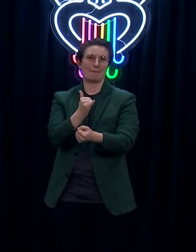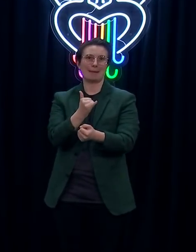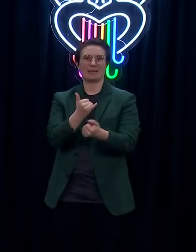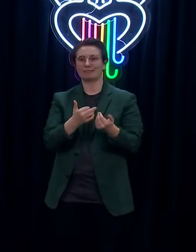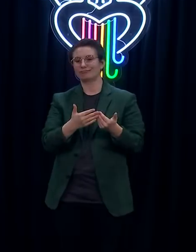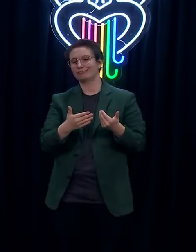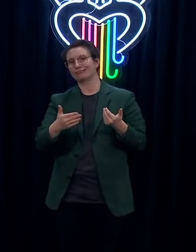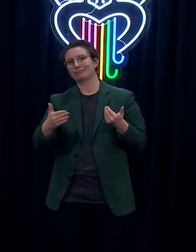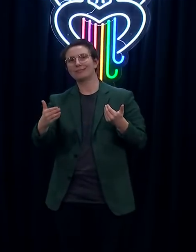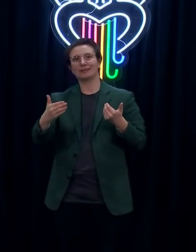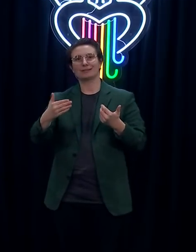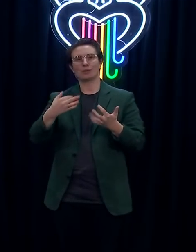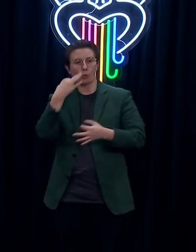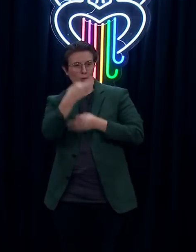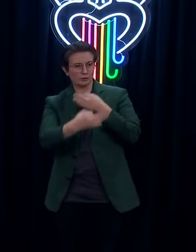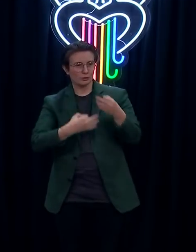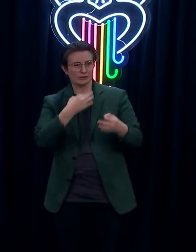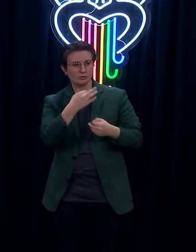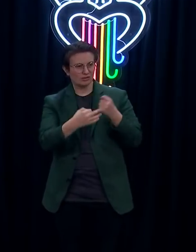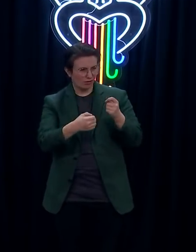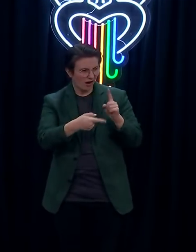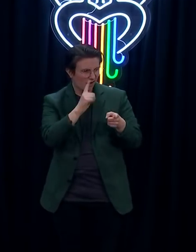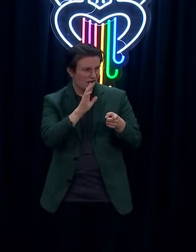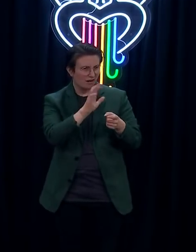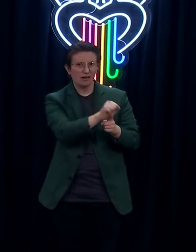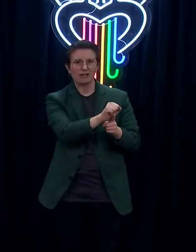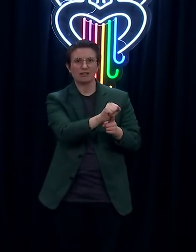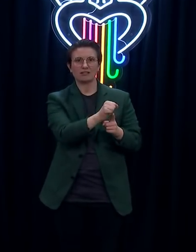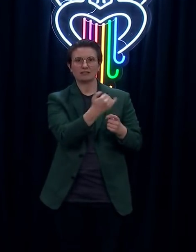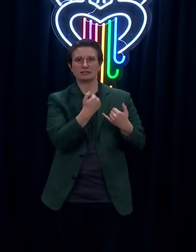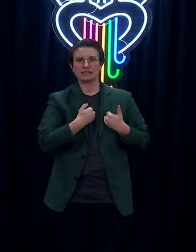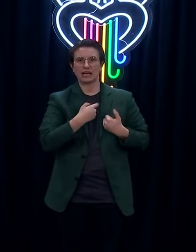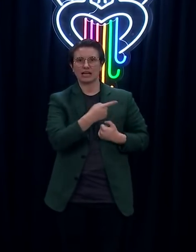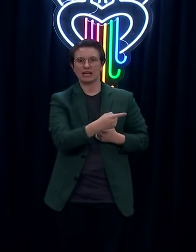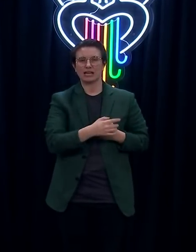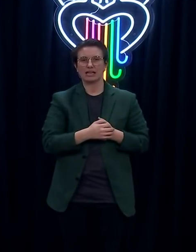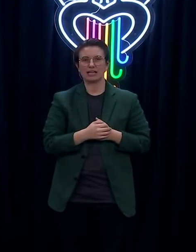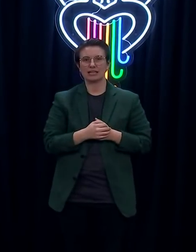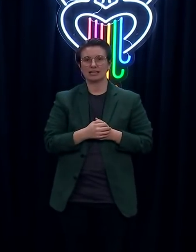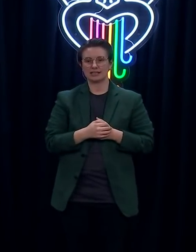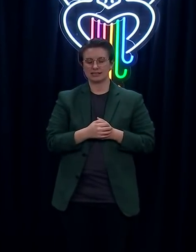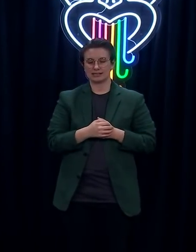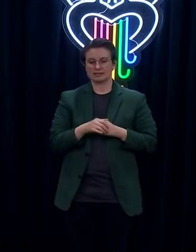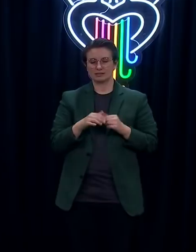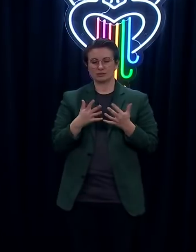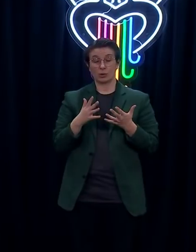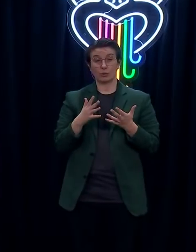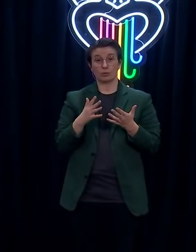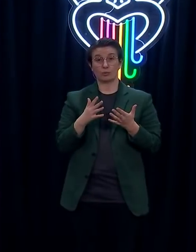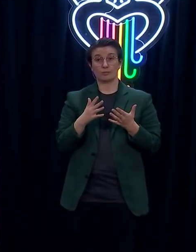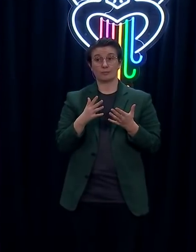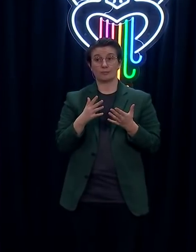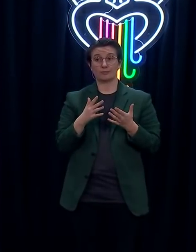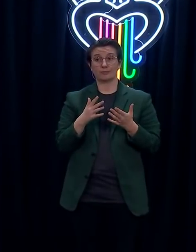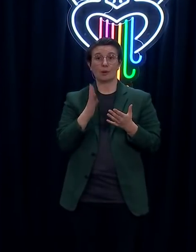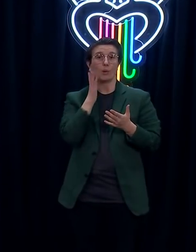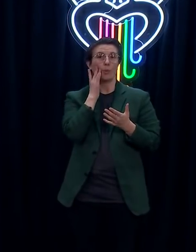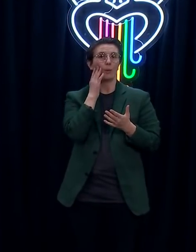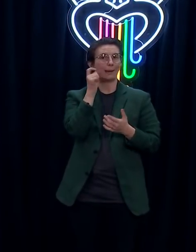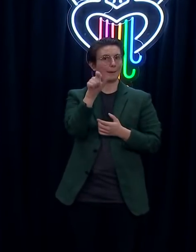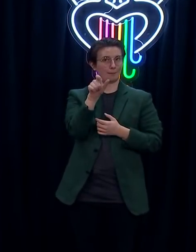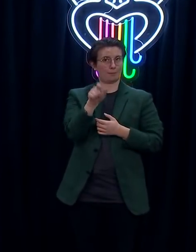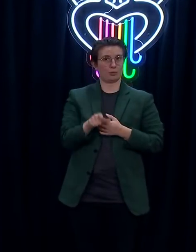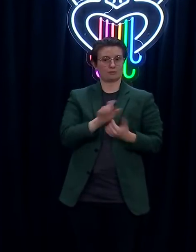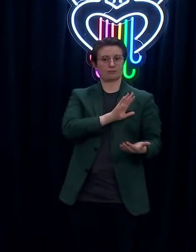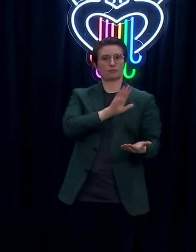across the line of questioning. So, according to customs, newly arrived prisoners separately from